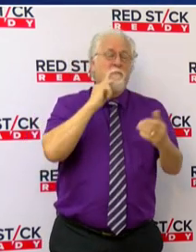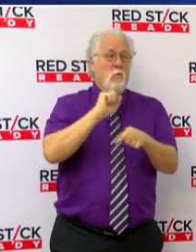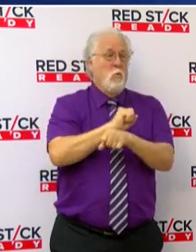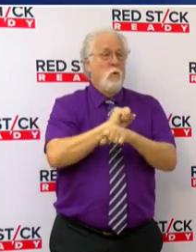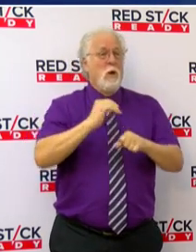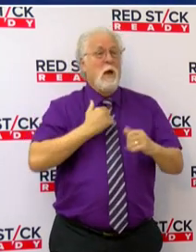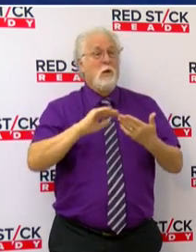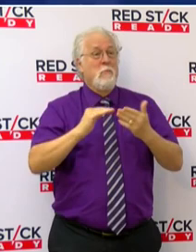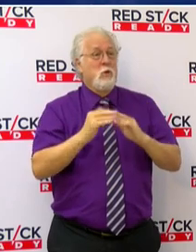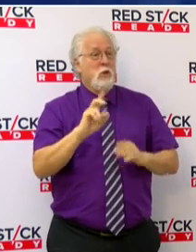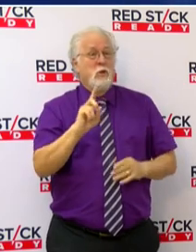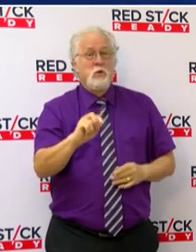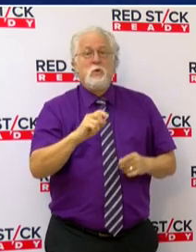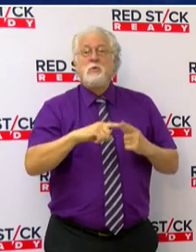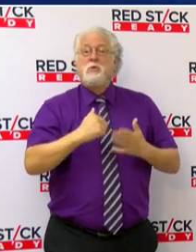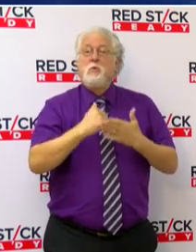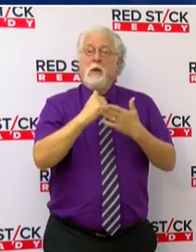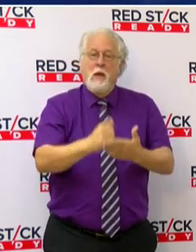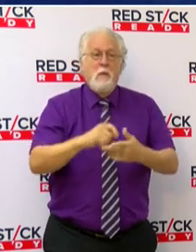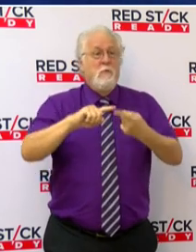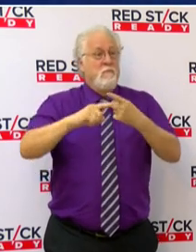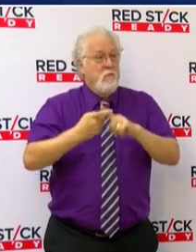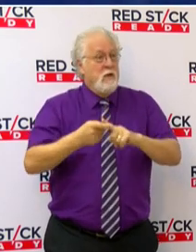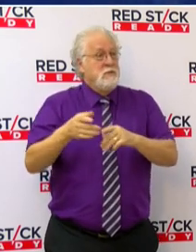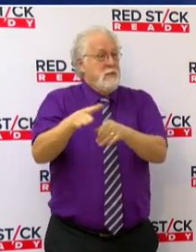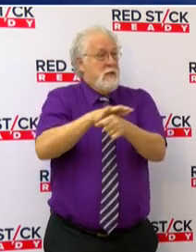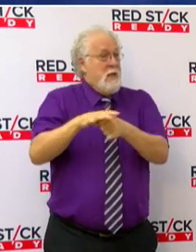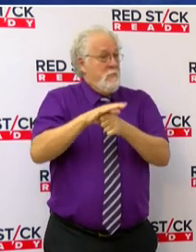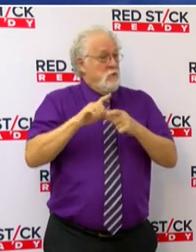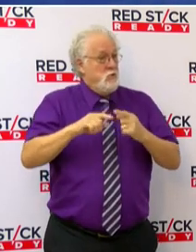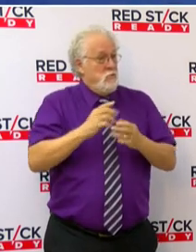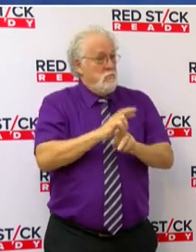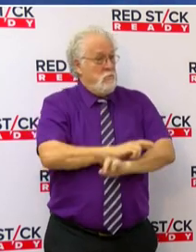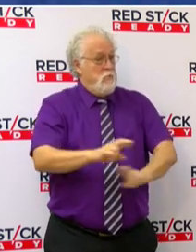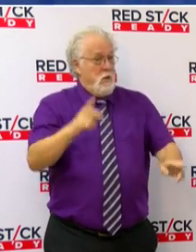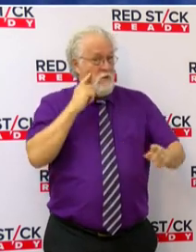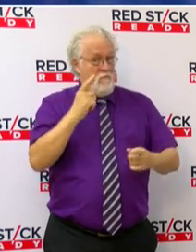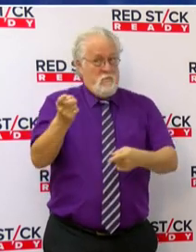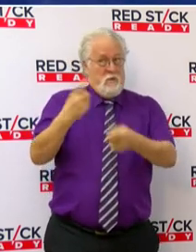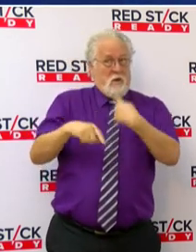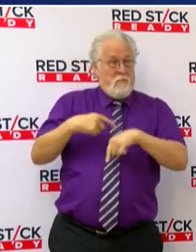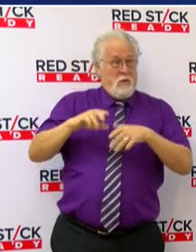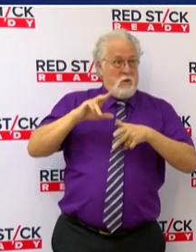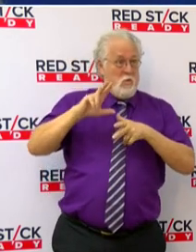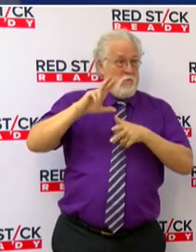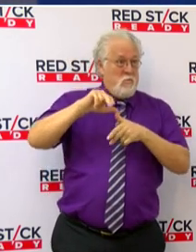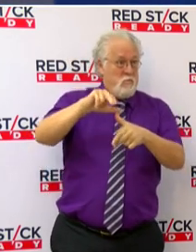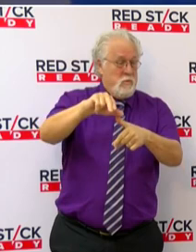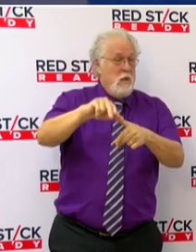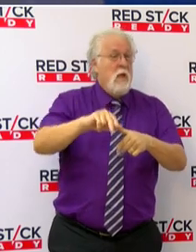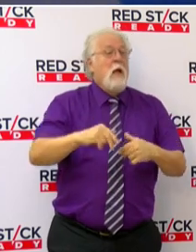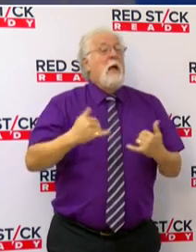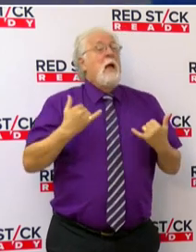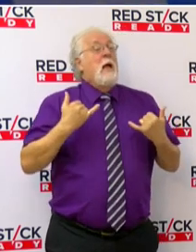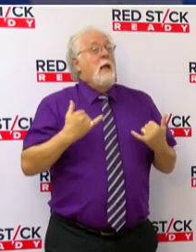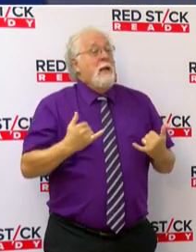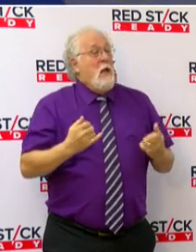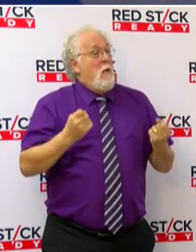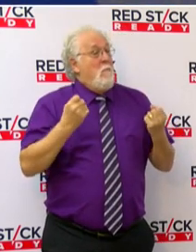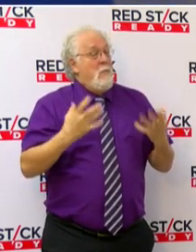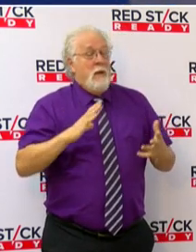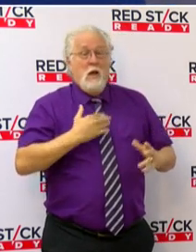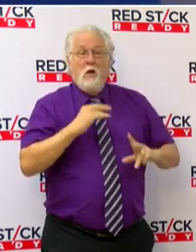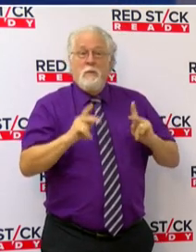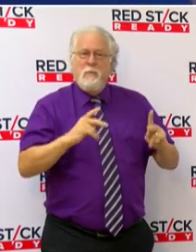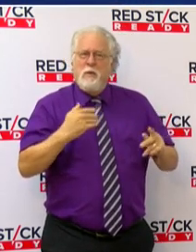community is doing to help our friends and neighbors prepare for the incoming weather. Now, I know many of our residents